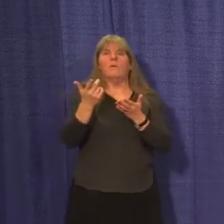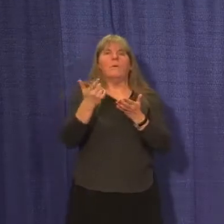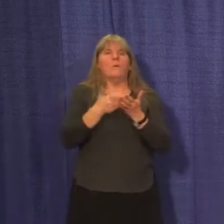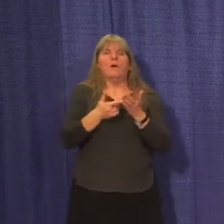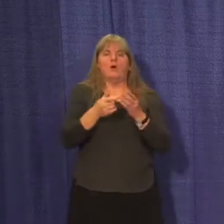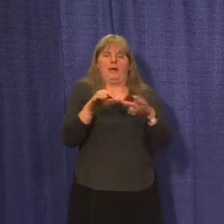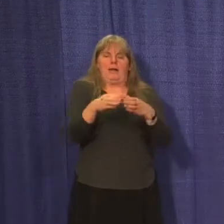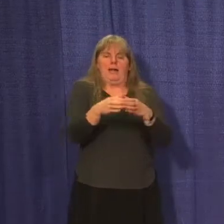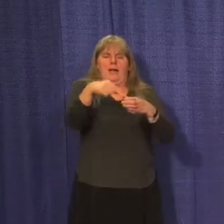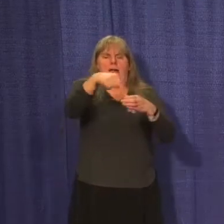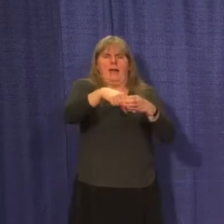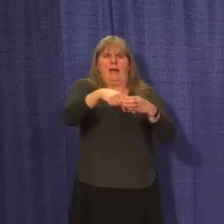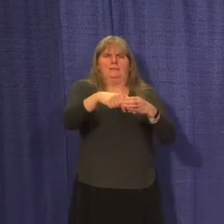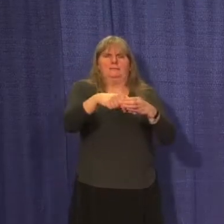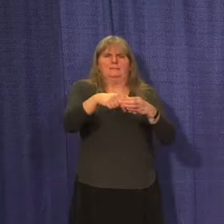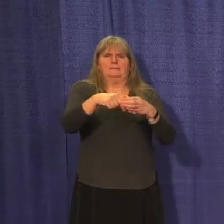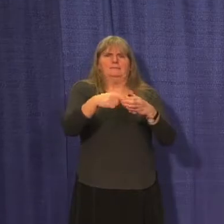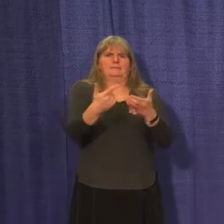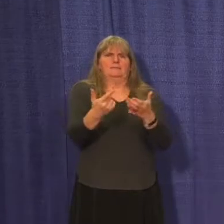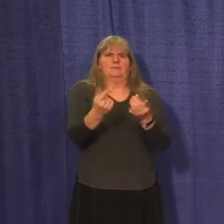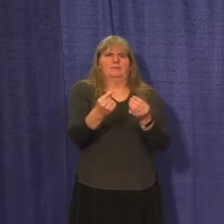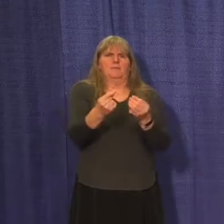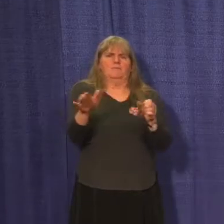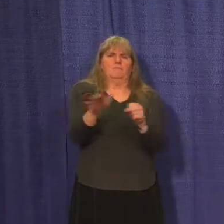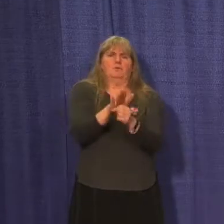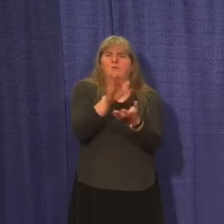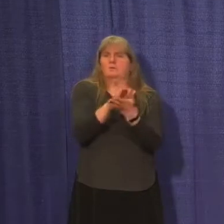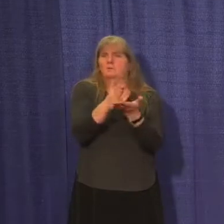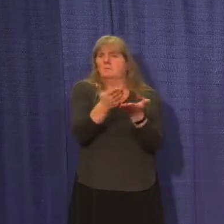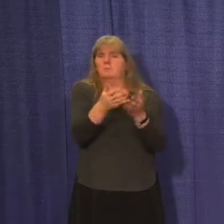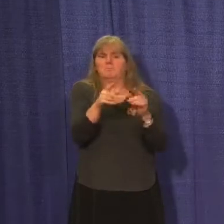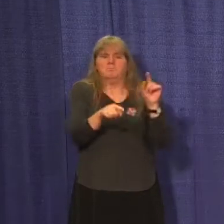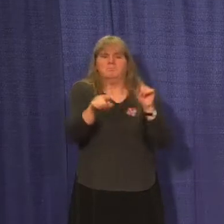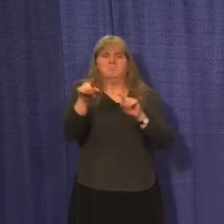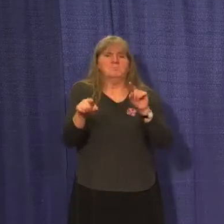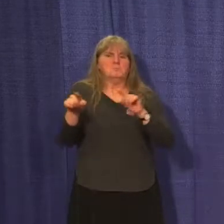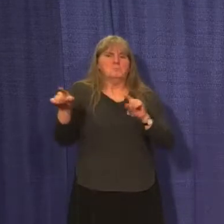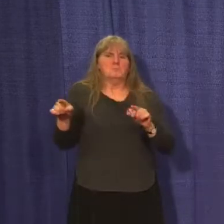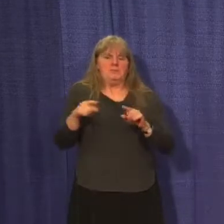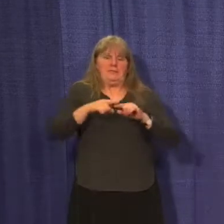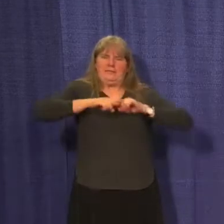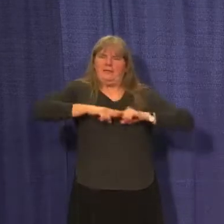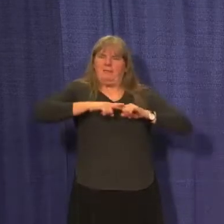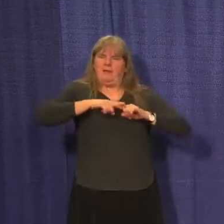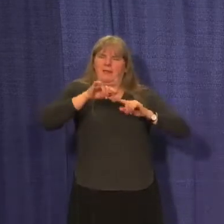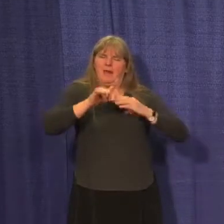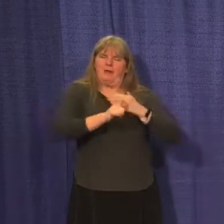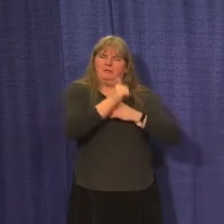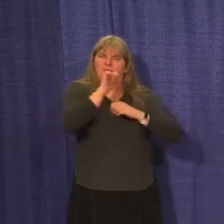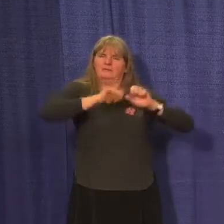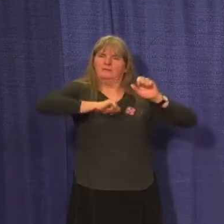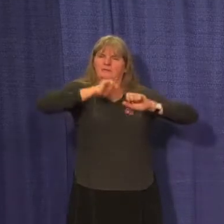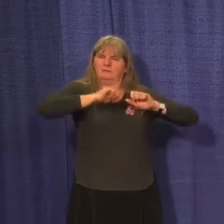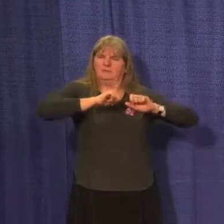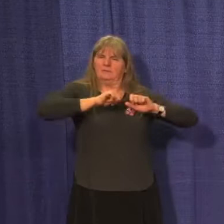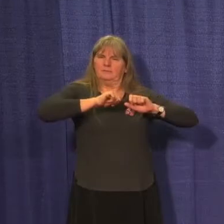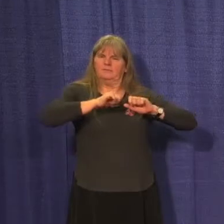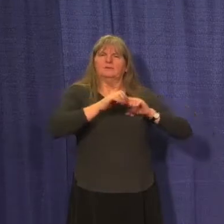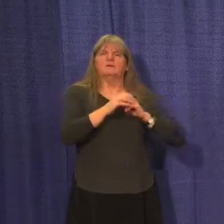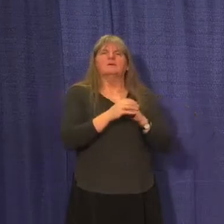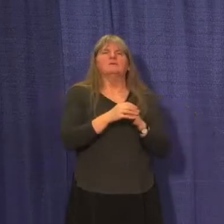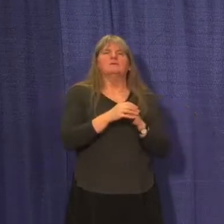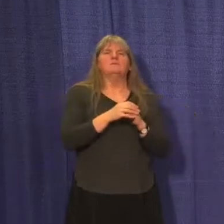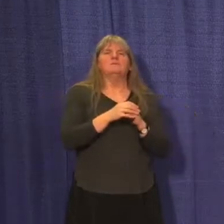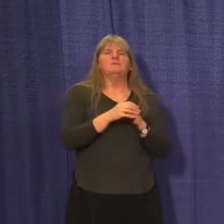the classroom or even for the entire school and it really depends on that risk assessment process. So we do